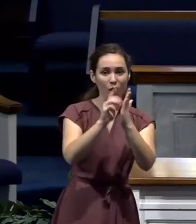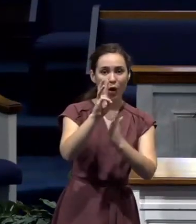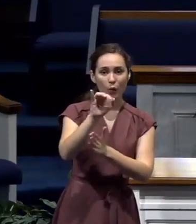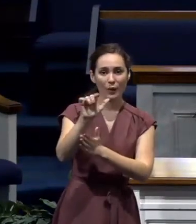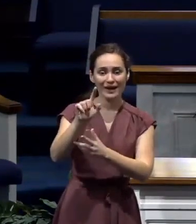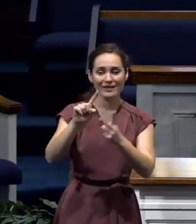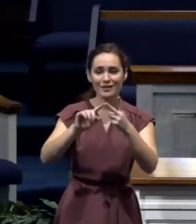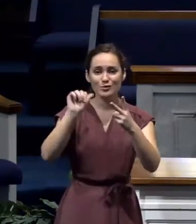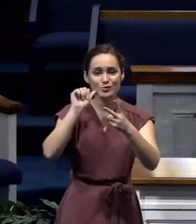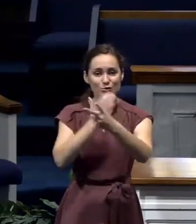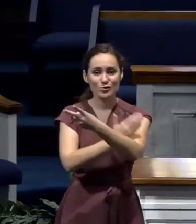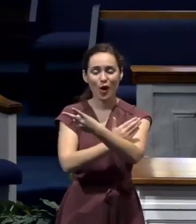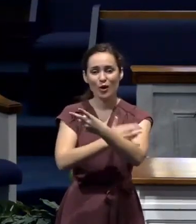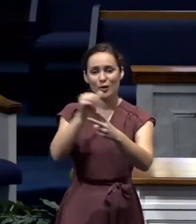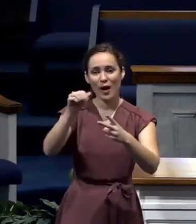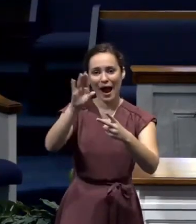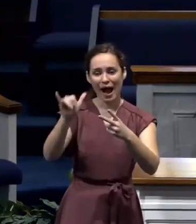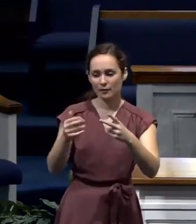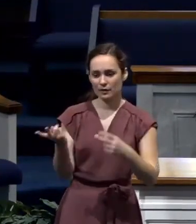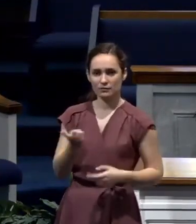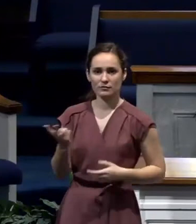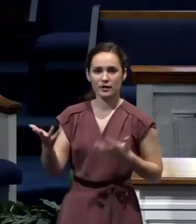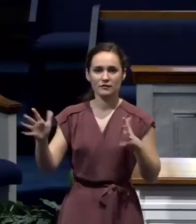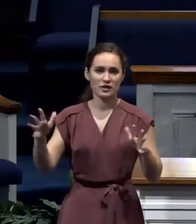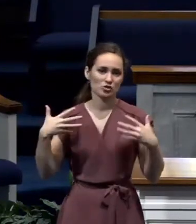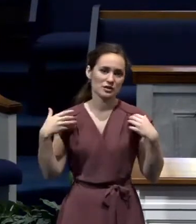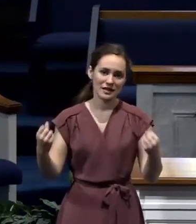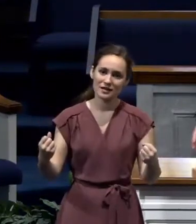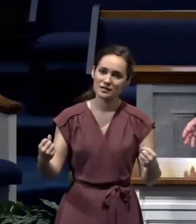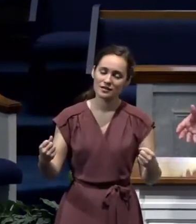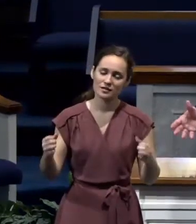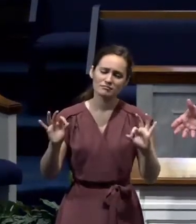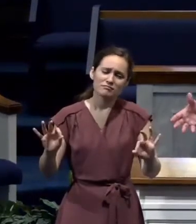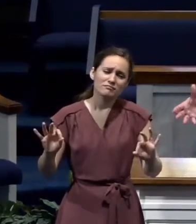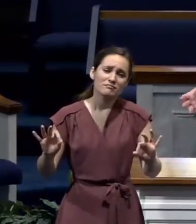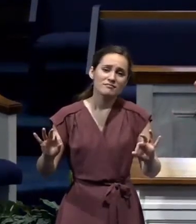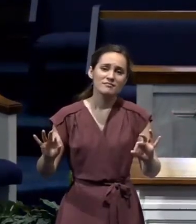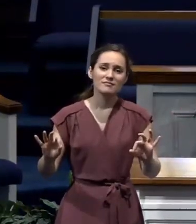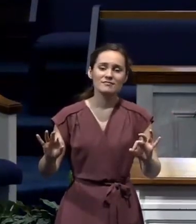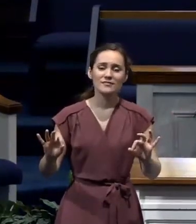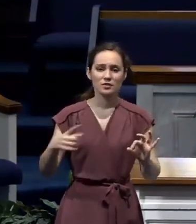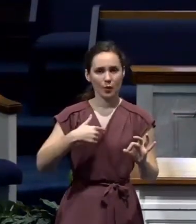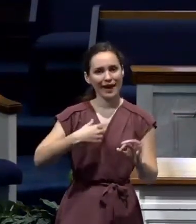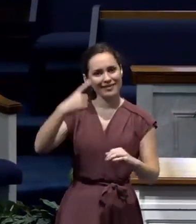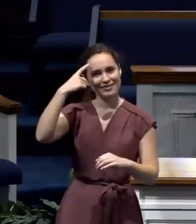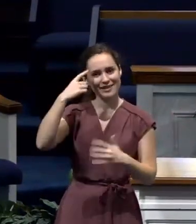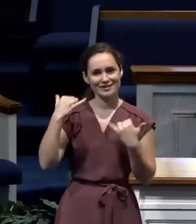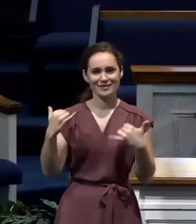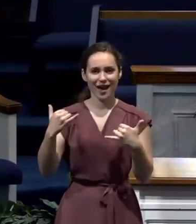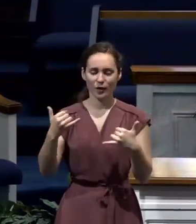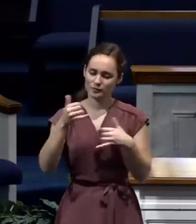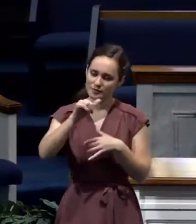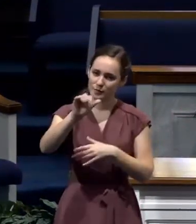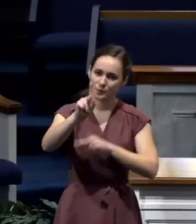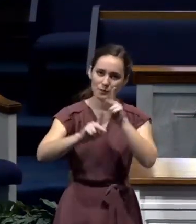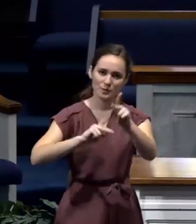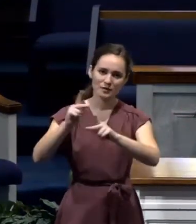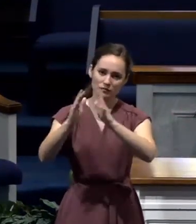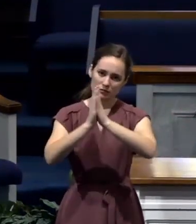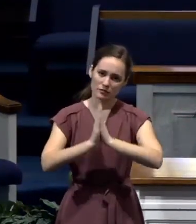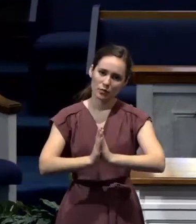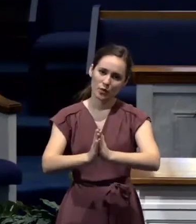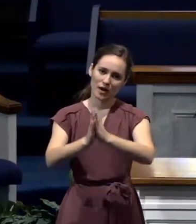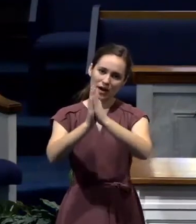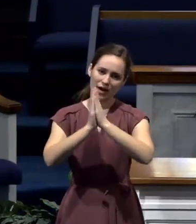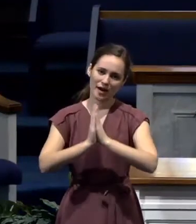had the virus, and they're completely over that. They're healed from that. And you know what? I just think there's a lot more prayer going on right now. And friend, that's